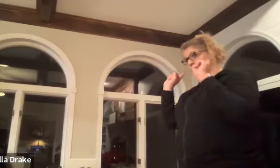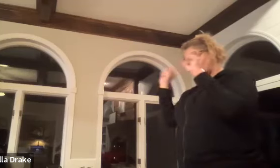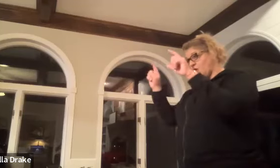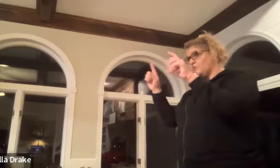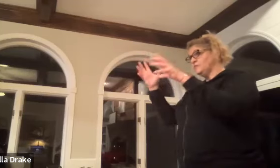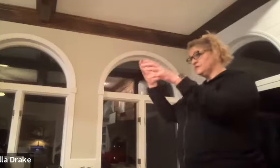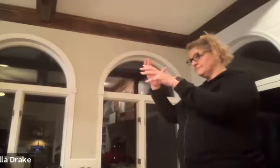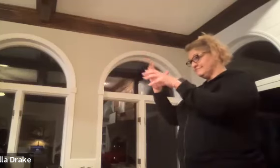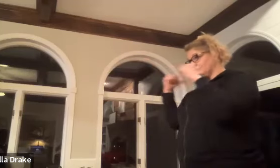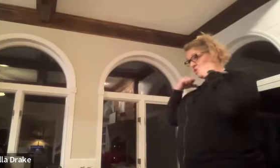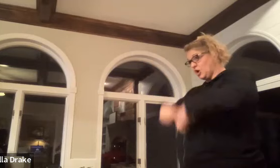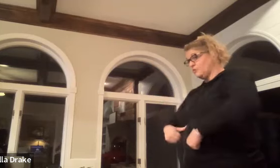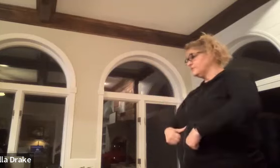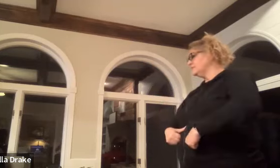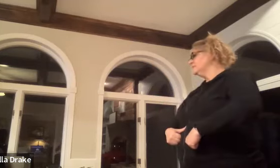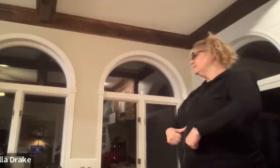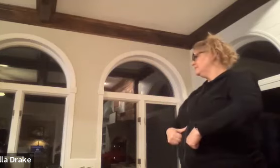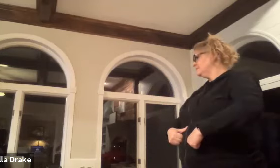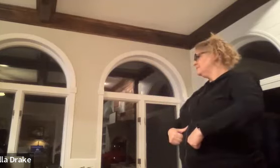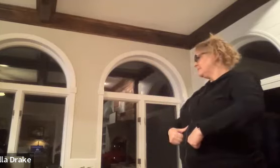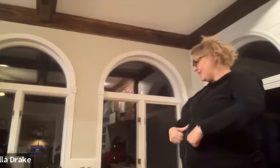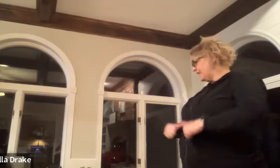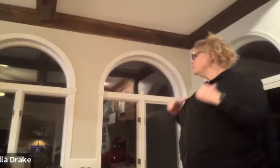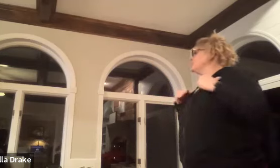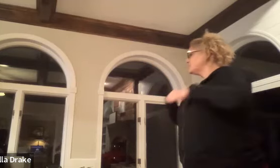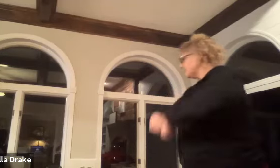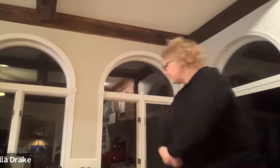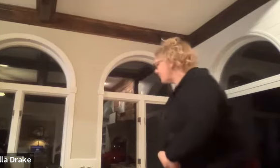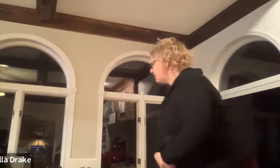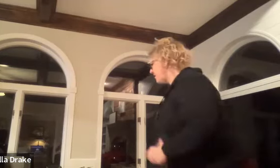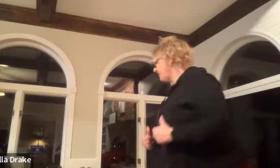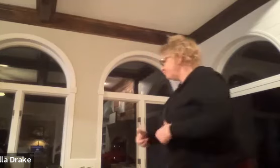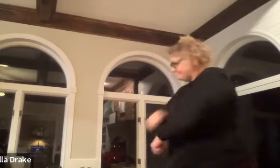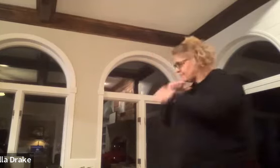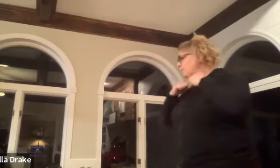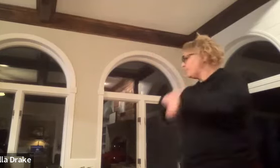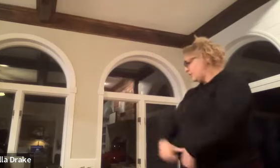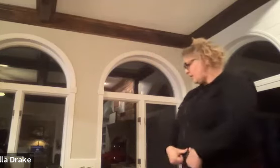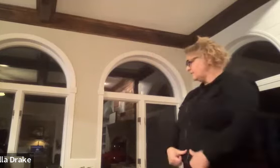go coat and then you're gesturing to put it on put it on